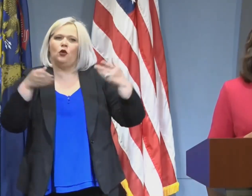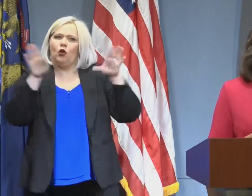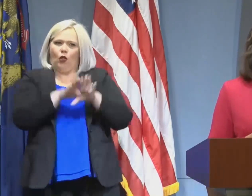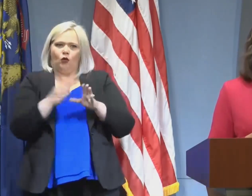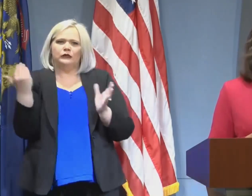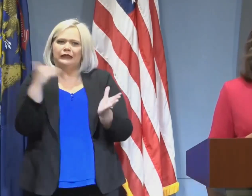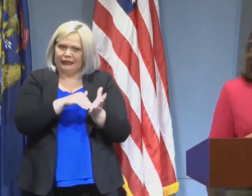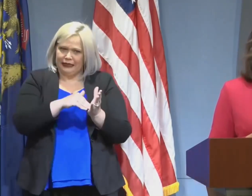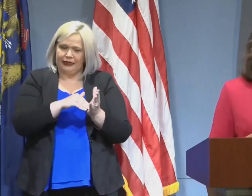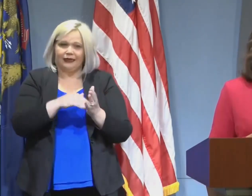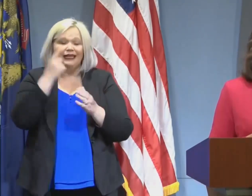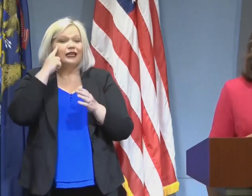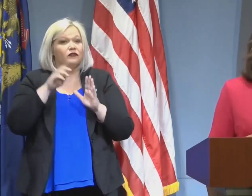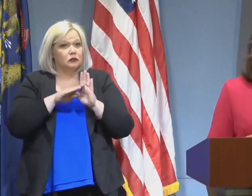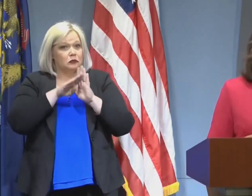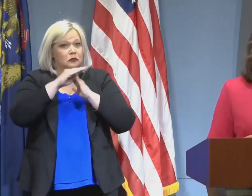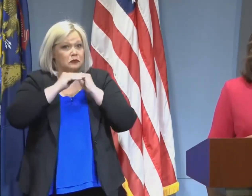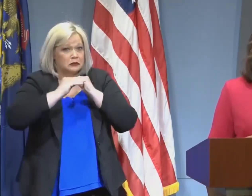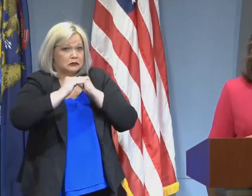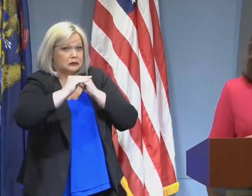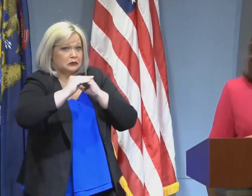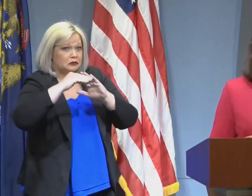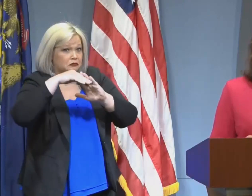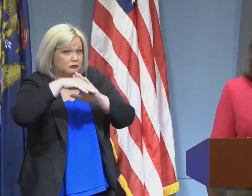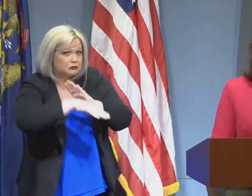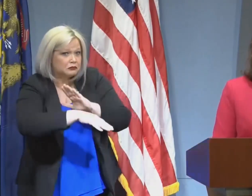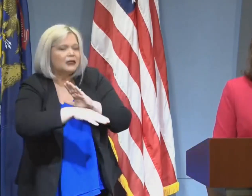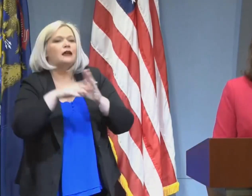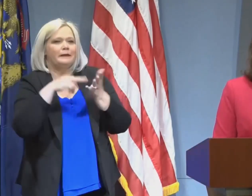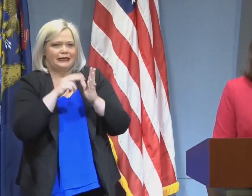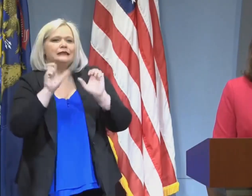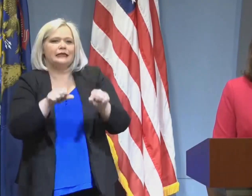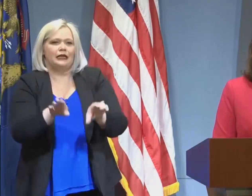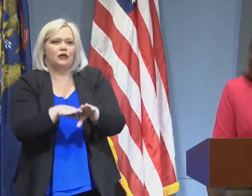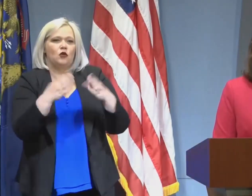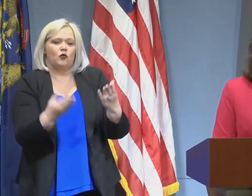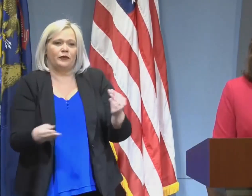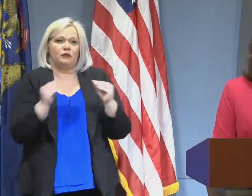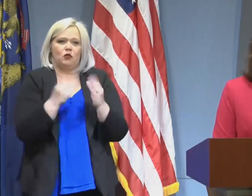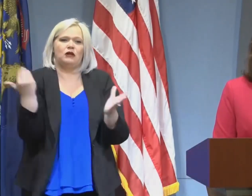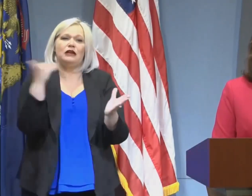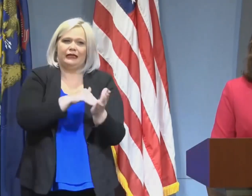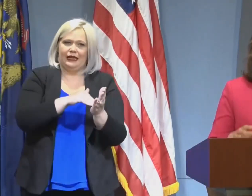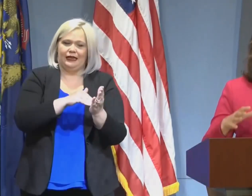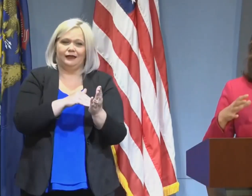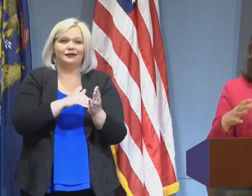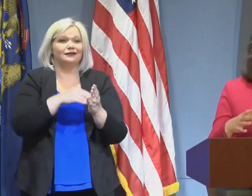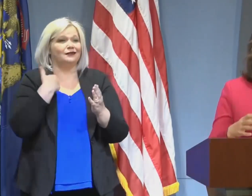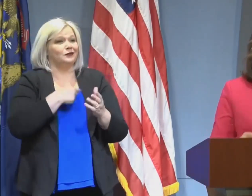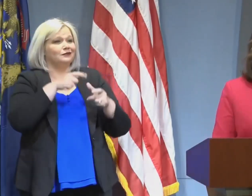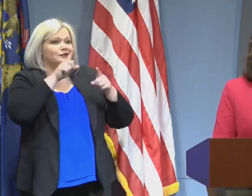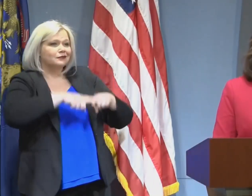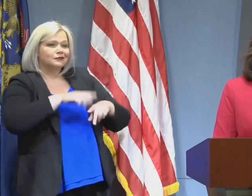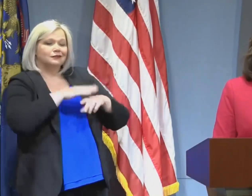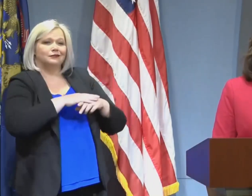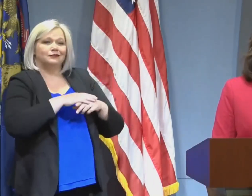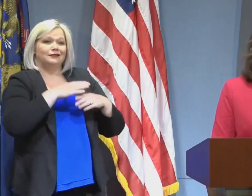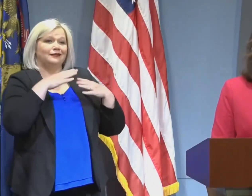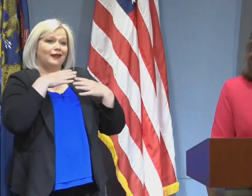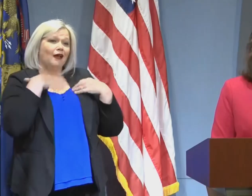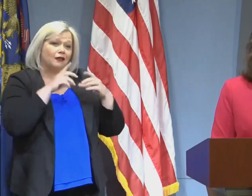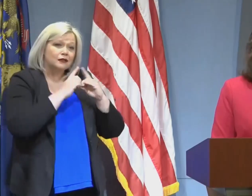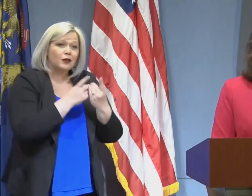and positive tests that are coming in and stay very close to our local public health department so that we've got a real handle on